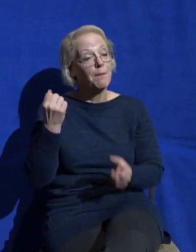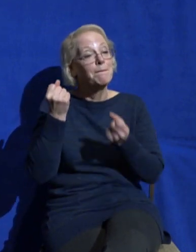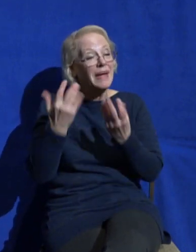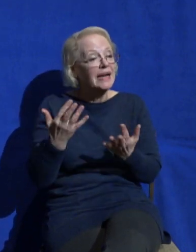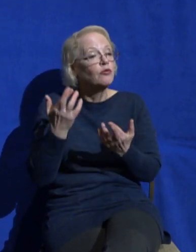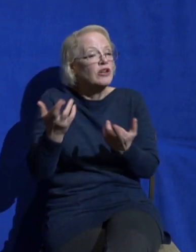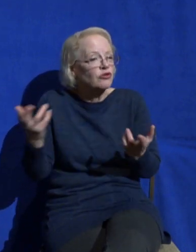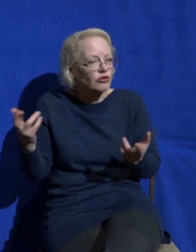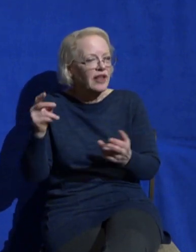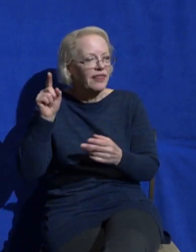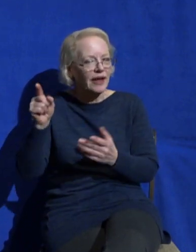think through